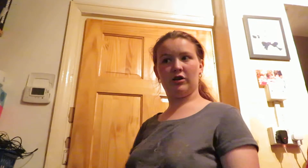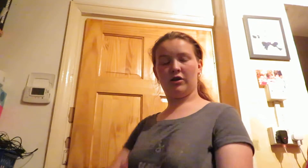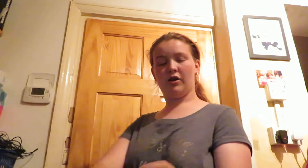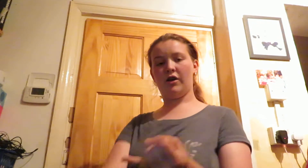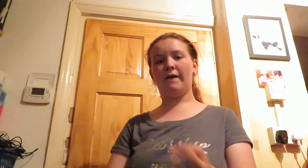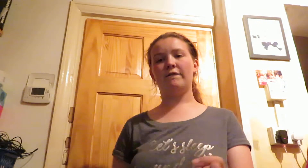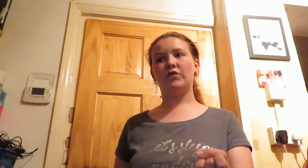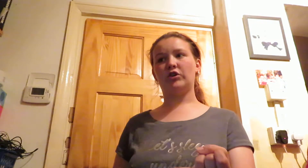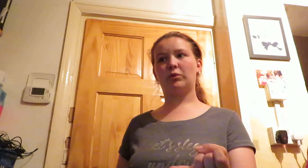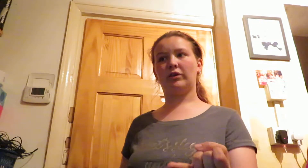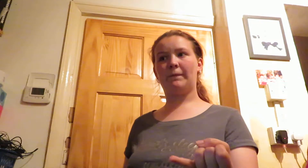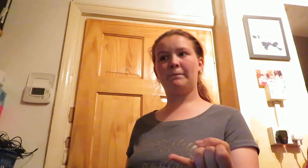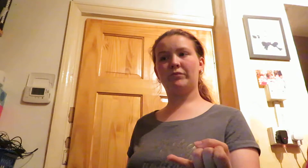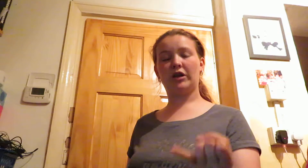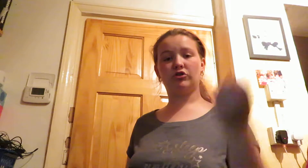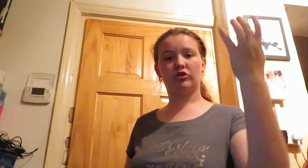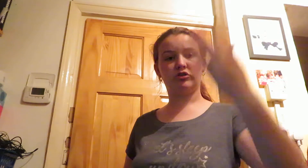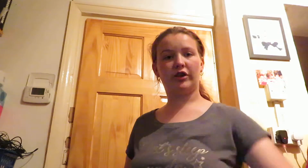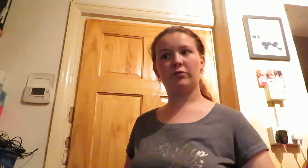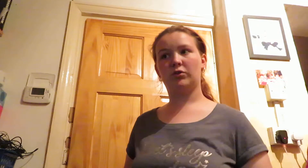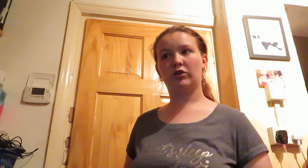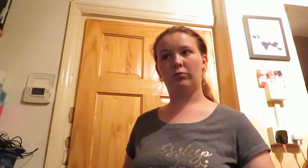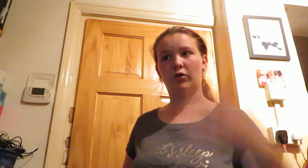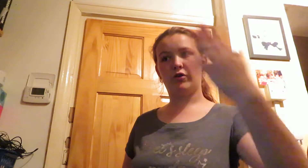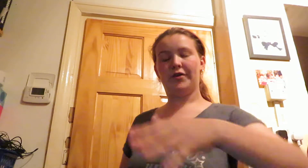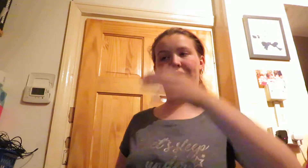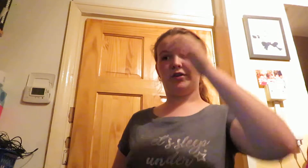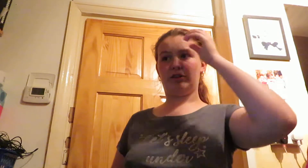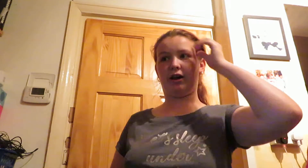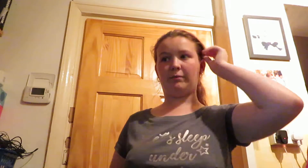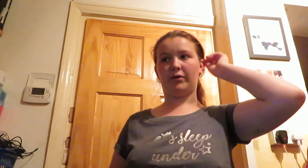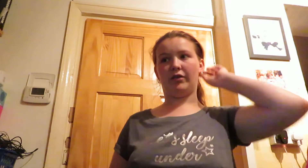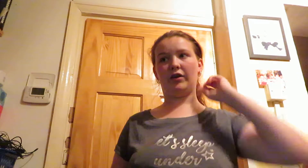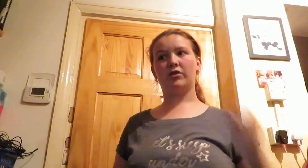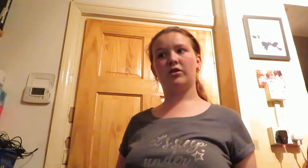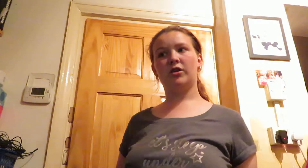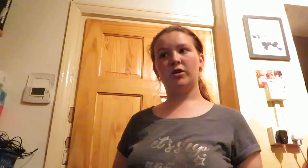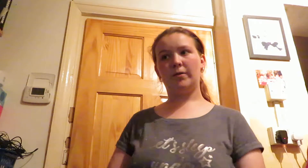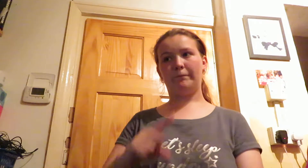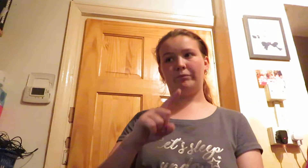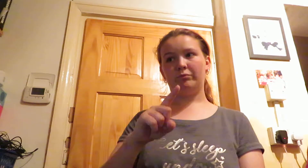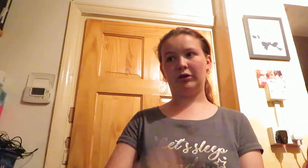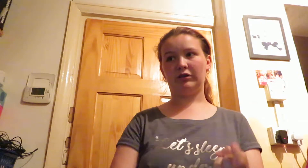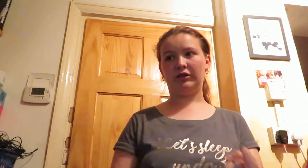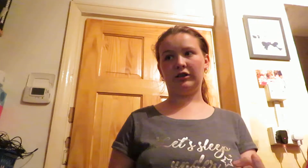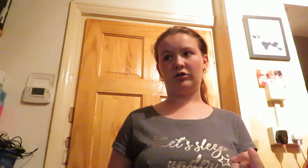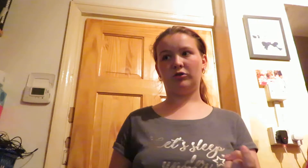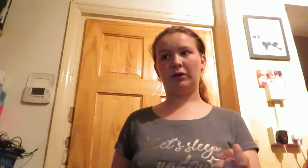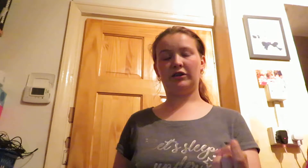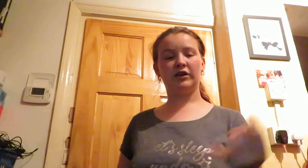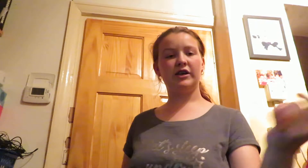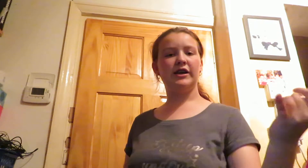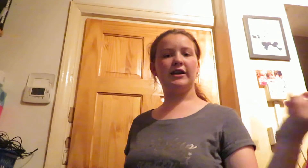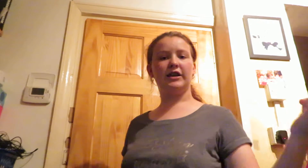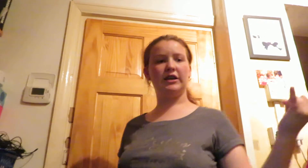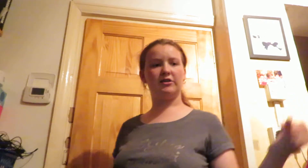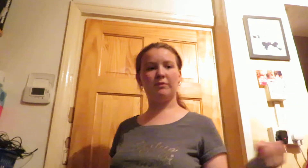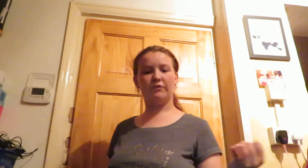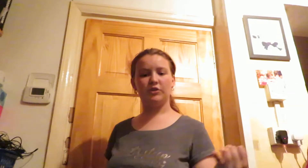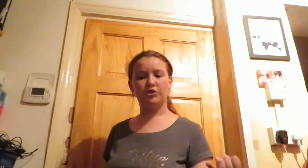first one i'm just going to say them all and what type are they billisit squid he is my first